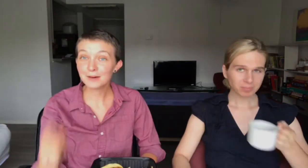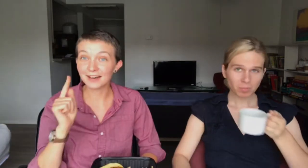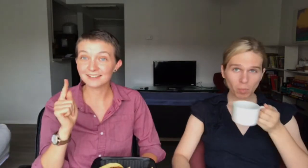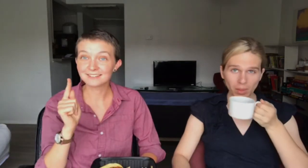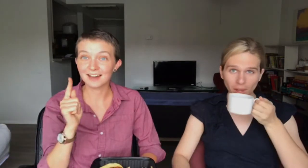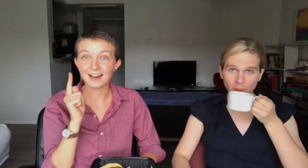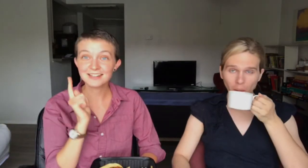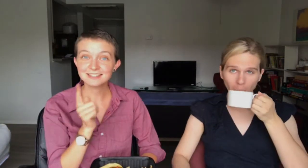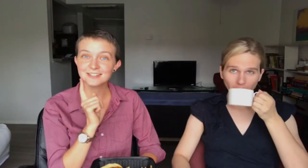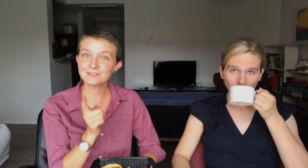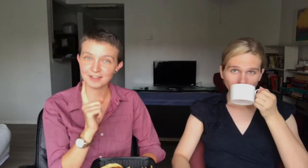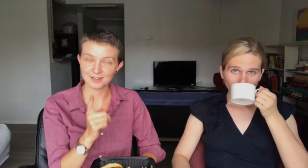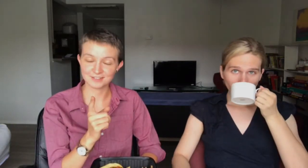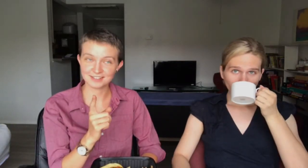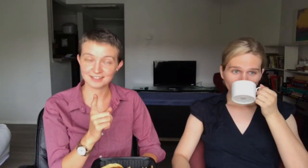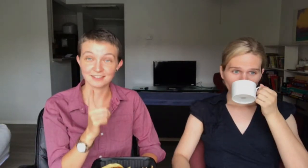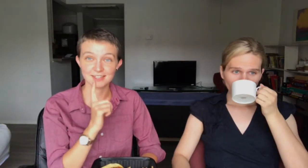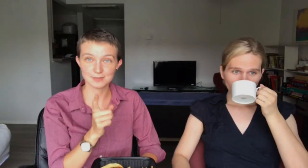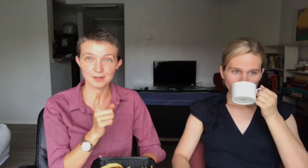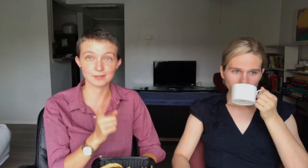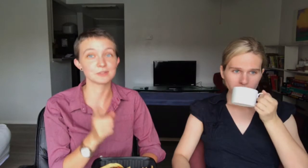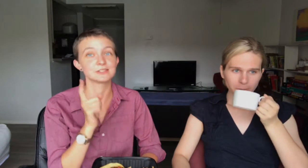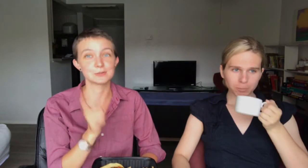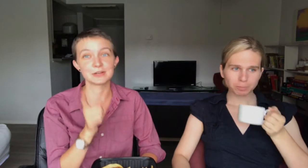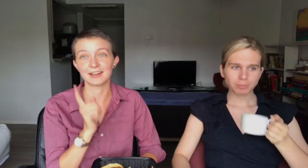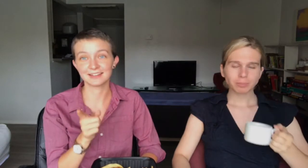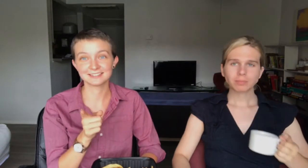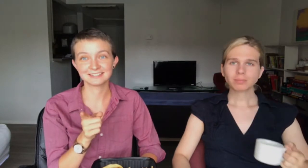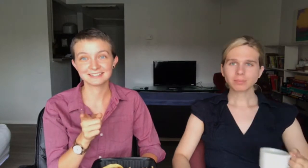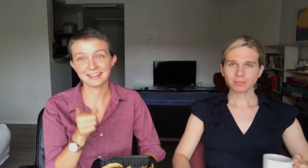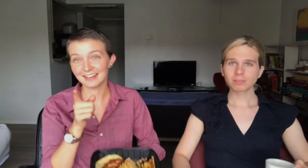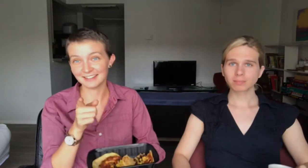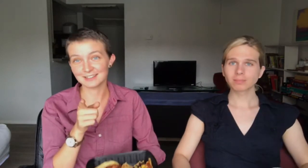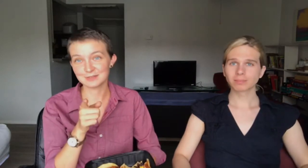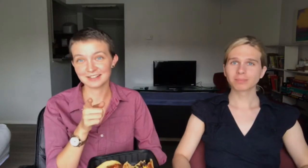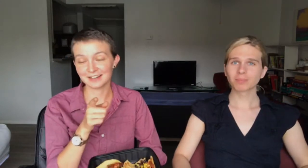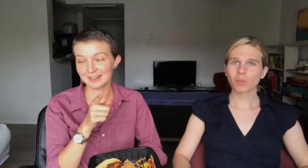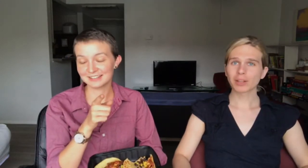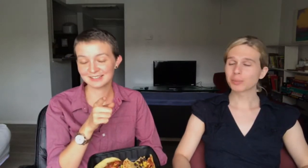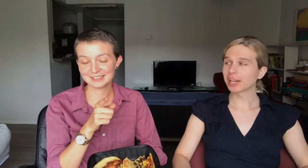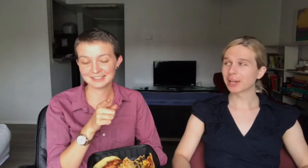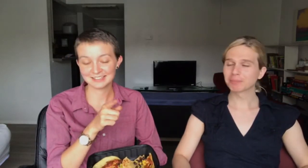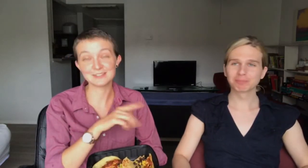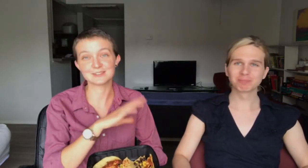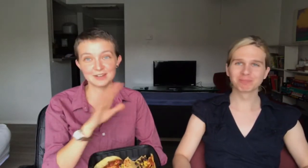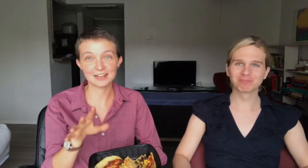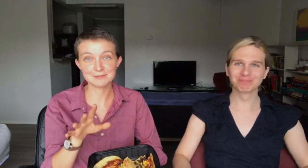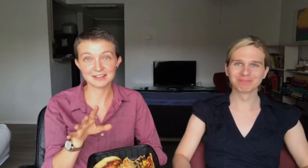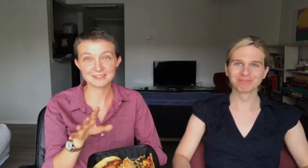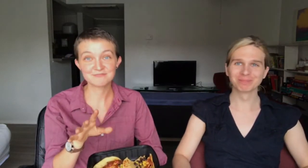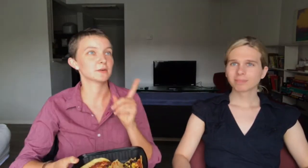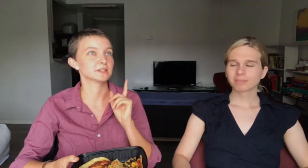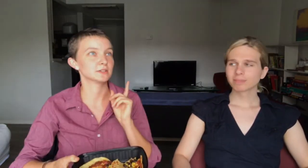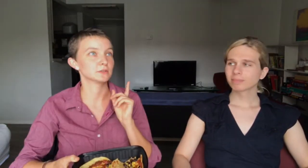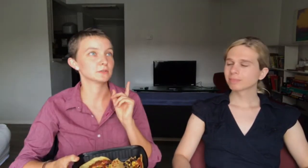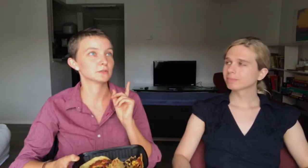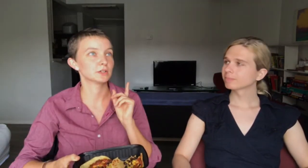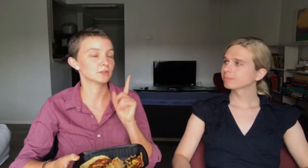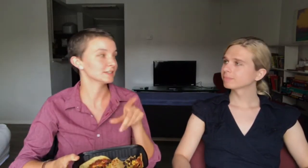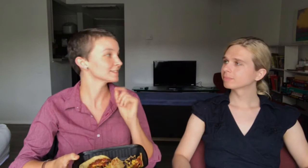But, I still found that this month was super gay. And that's what I- Super gay. It was a very gay month. I went to Cuties.